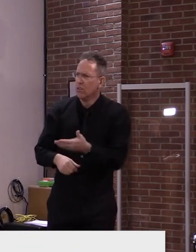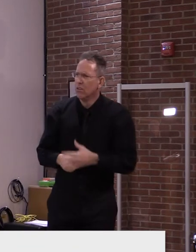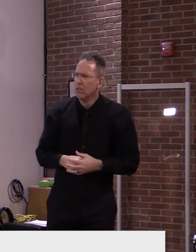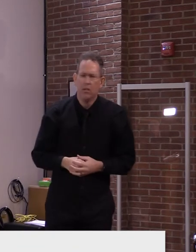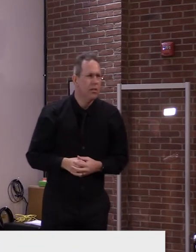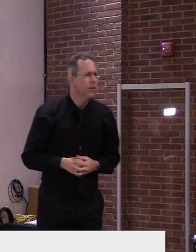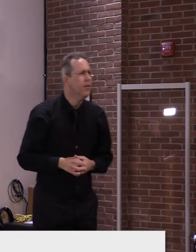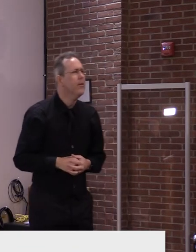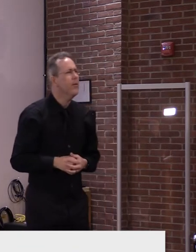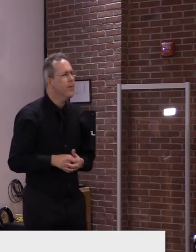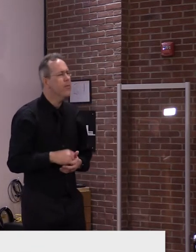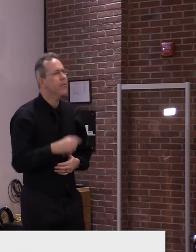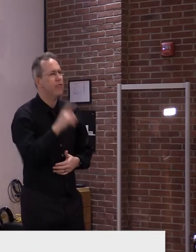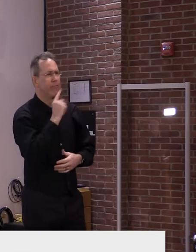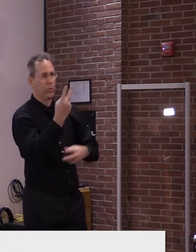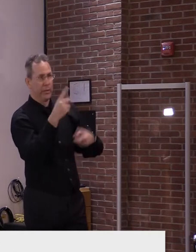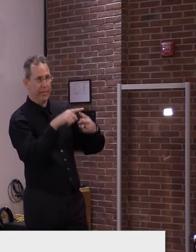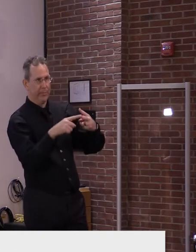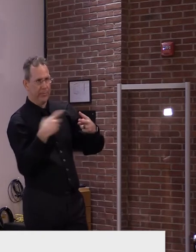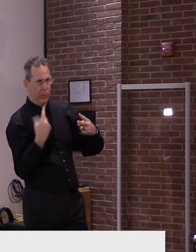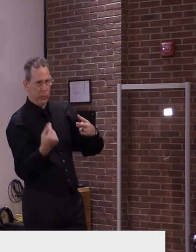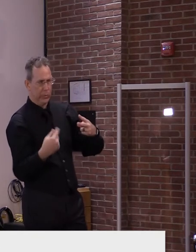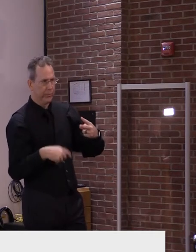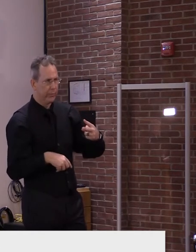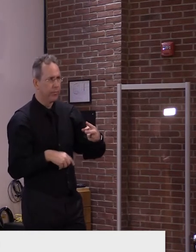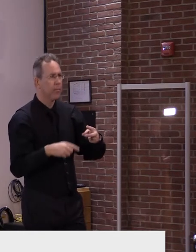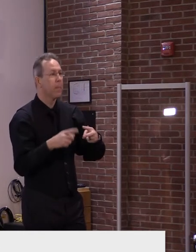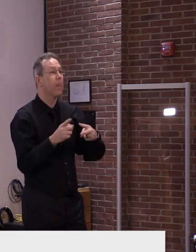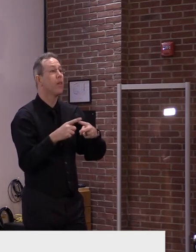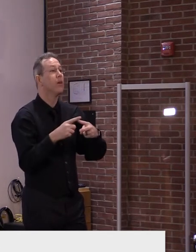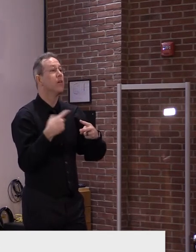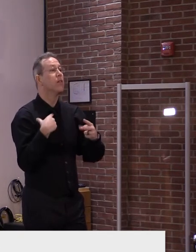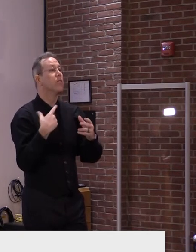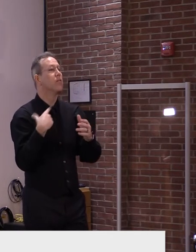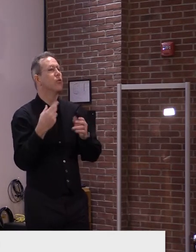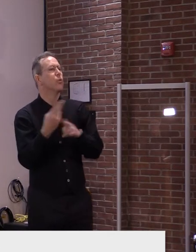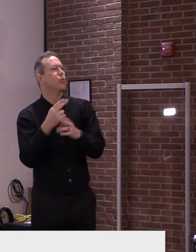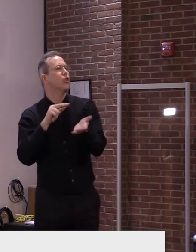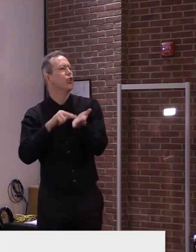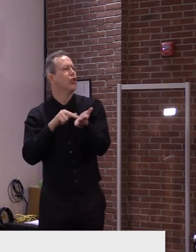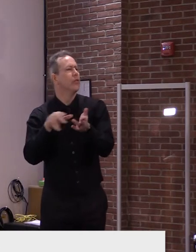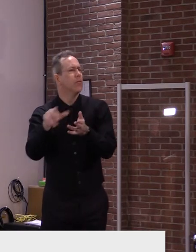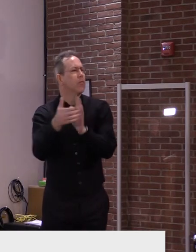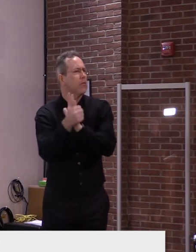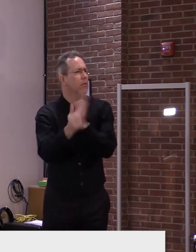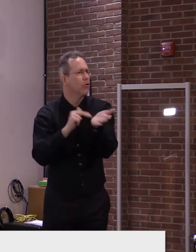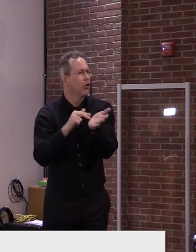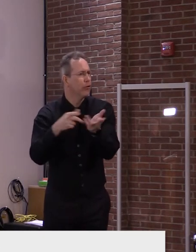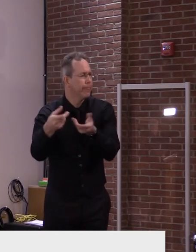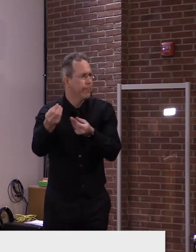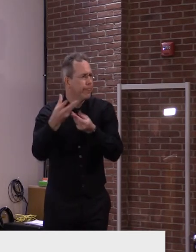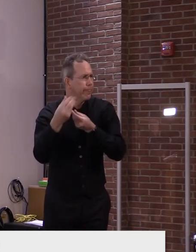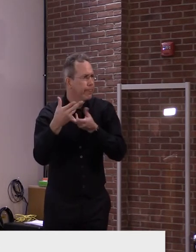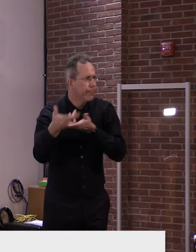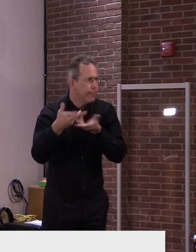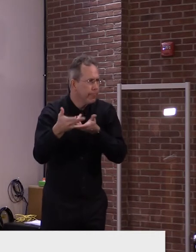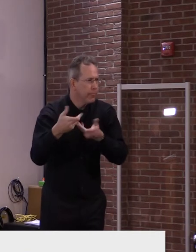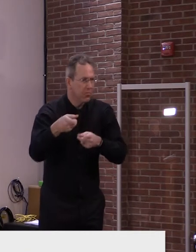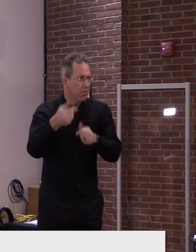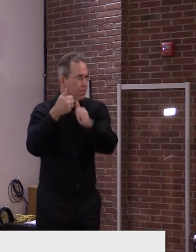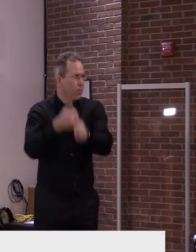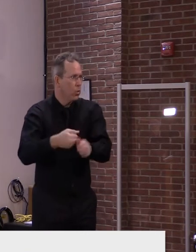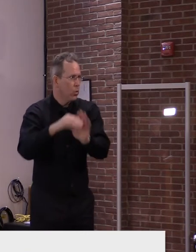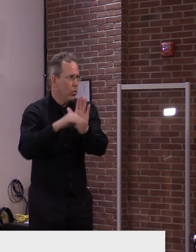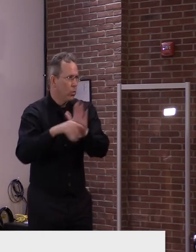we're going to be doing this. One, you know, the skilled nursing facilities have to, uh, still appear, adhere to the CMS guidelines.